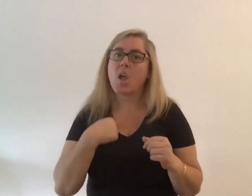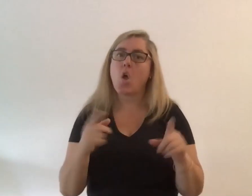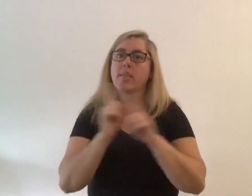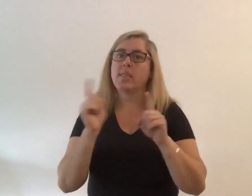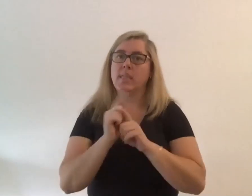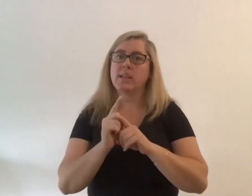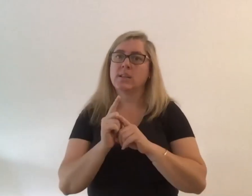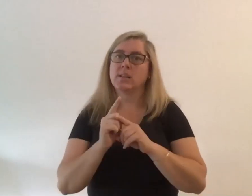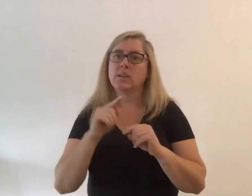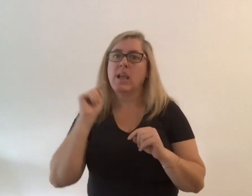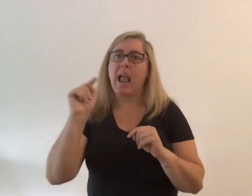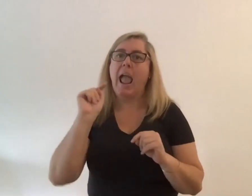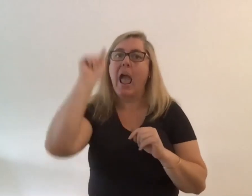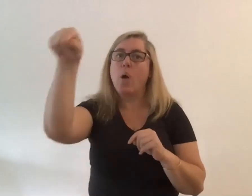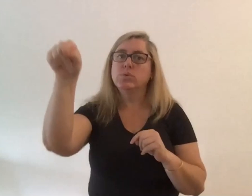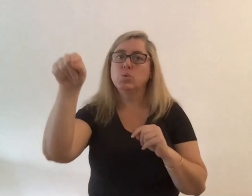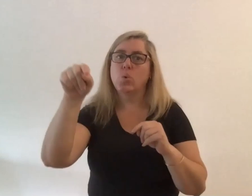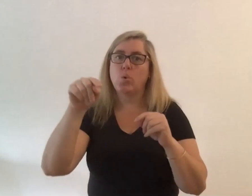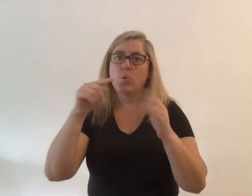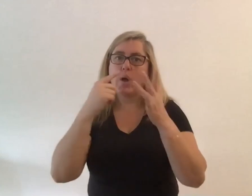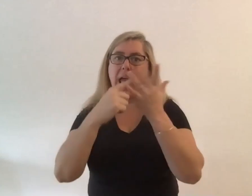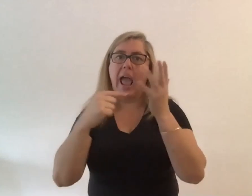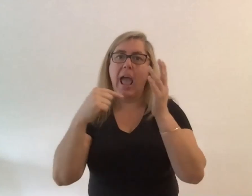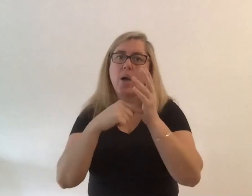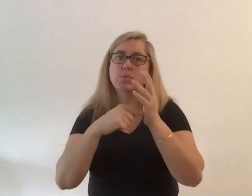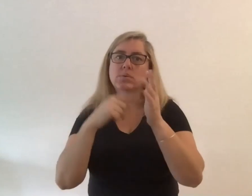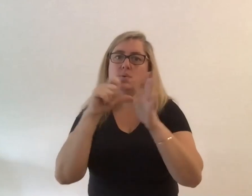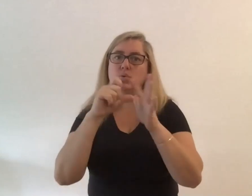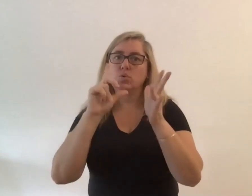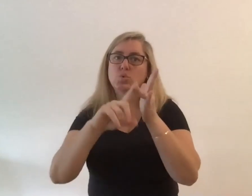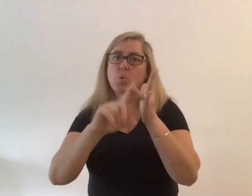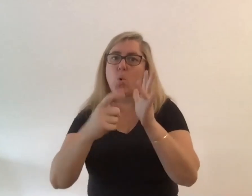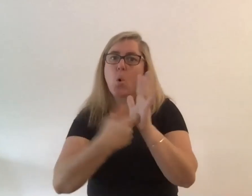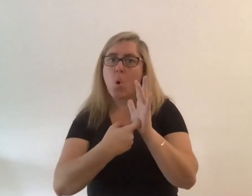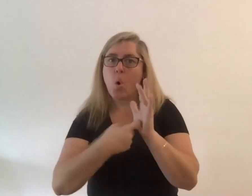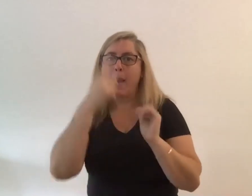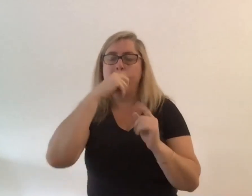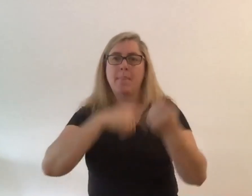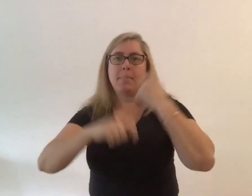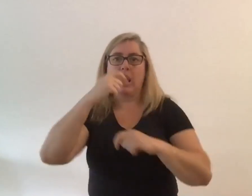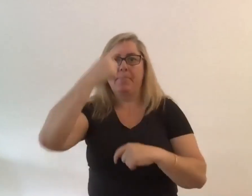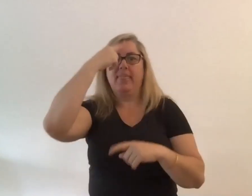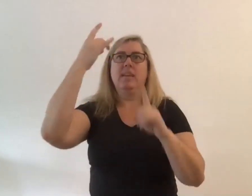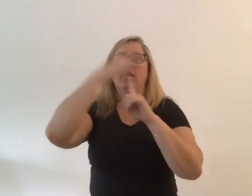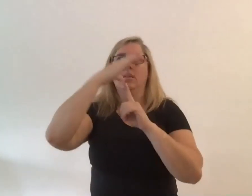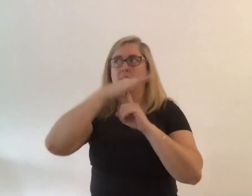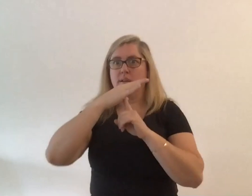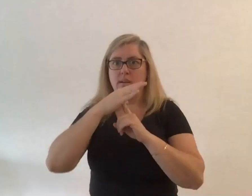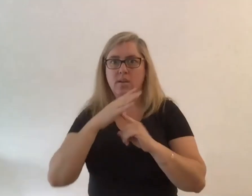has become a little bit more important in people's thinking so i'd love to see the invent